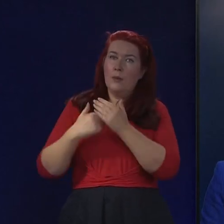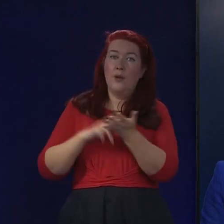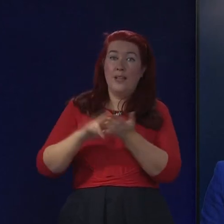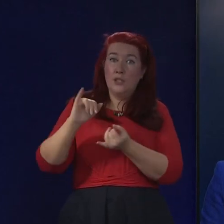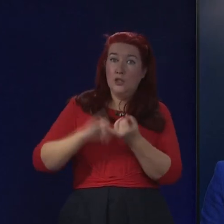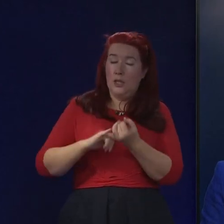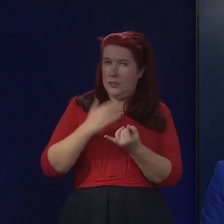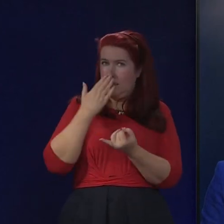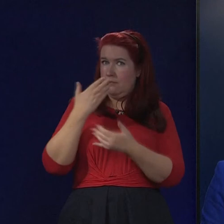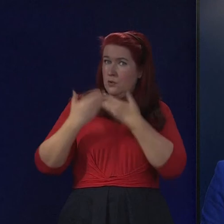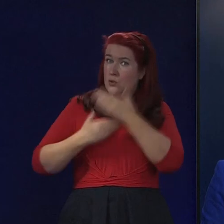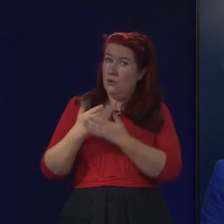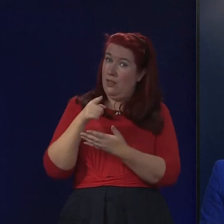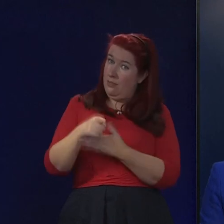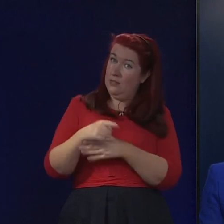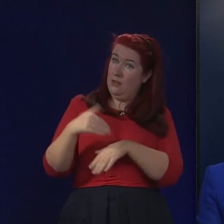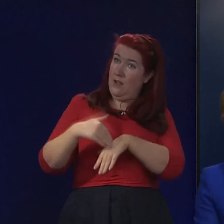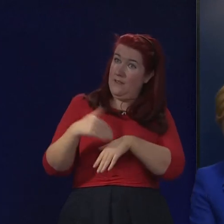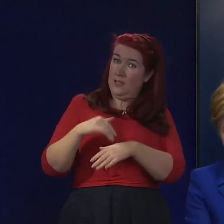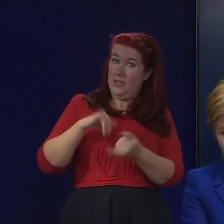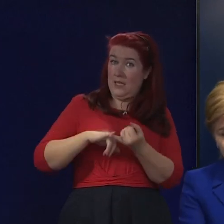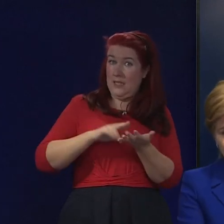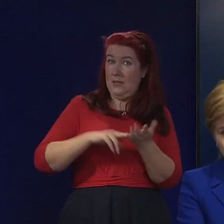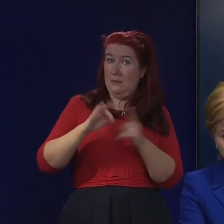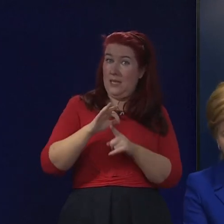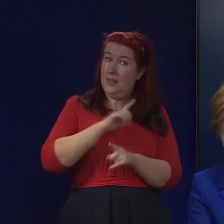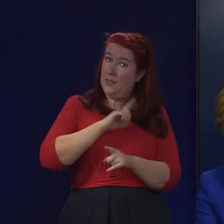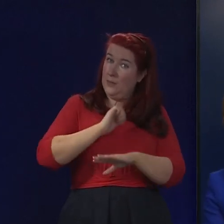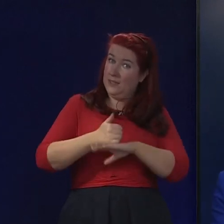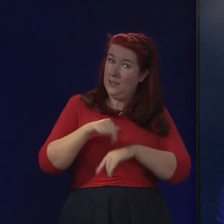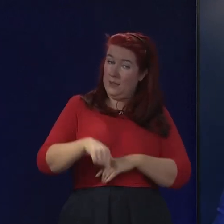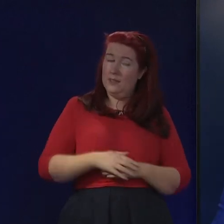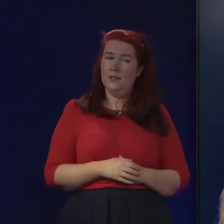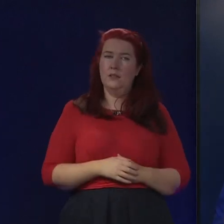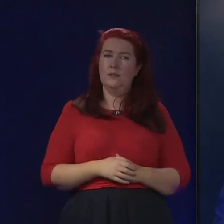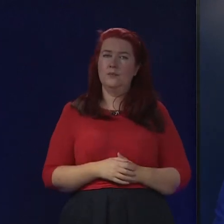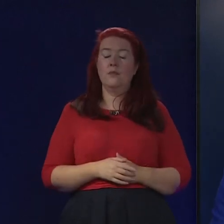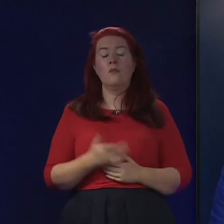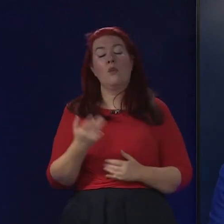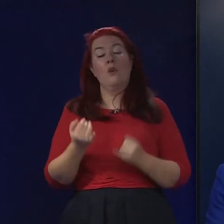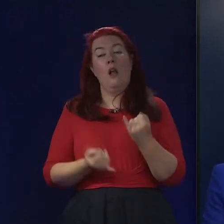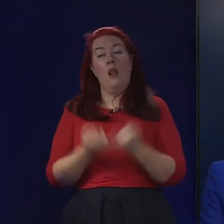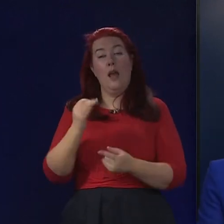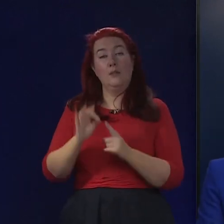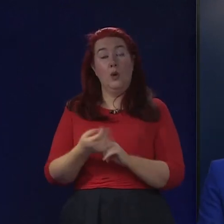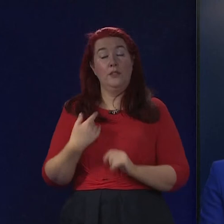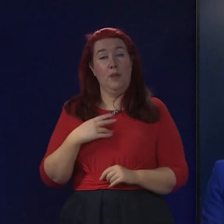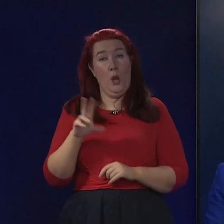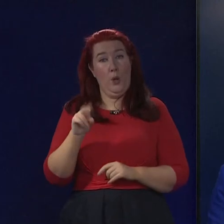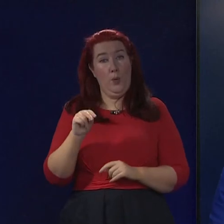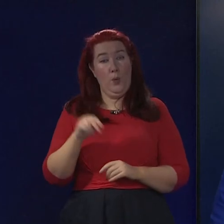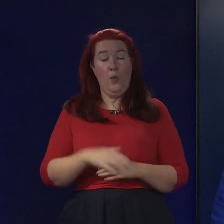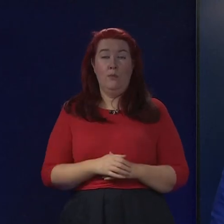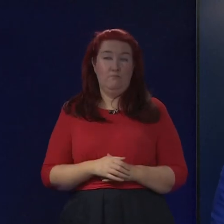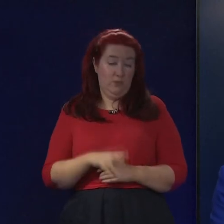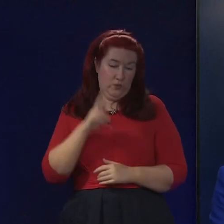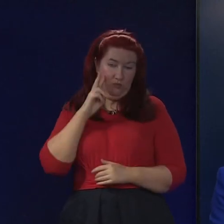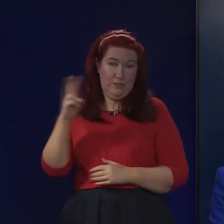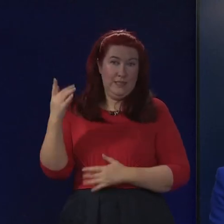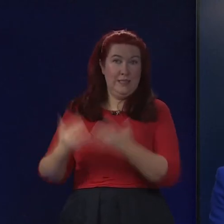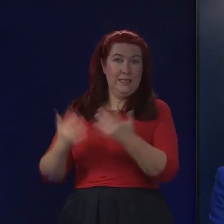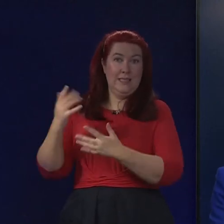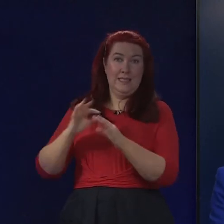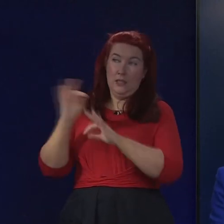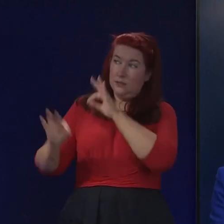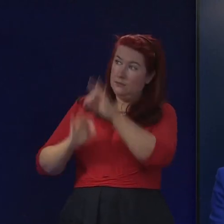the SNP? On the last point, no. And you can read polling evidence as well as I can. So I'm